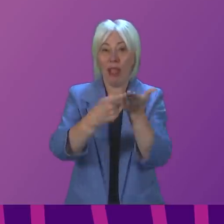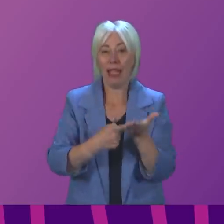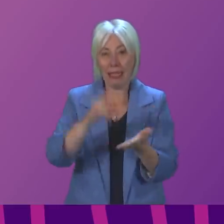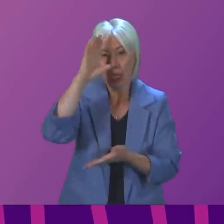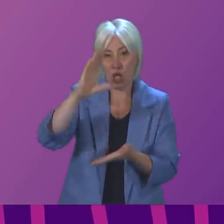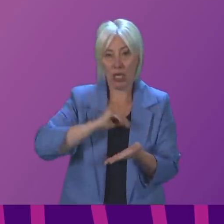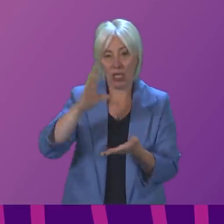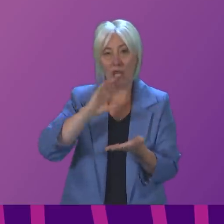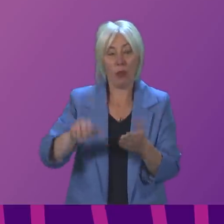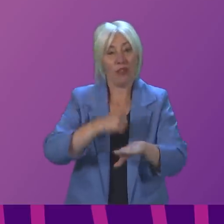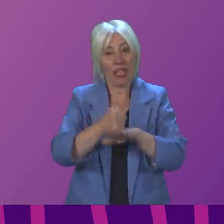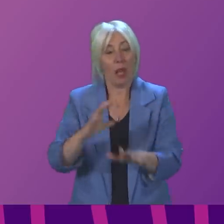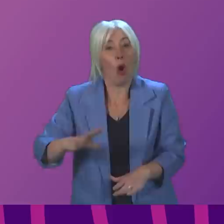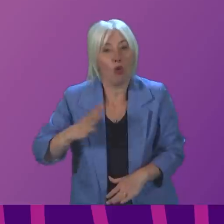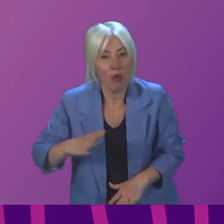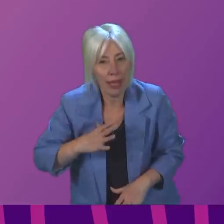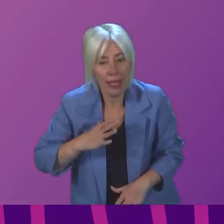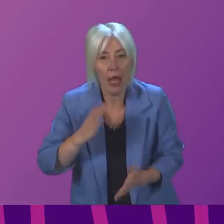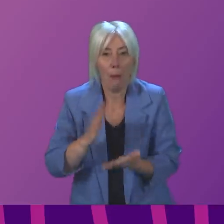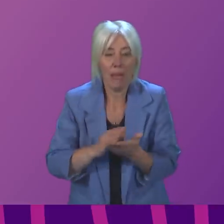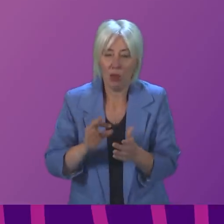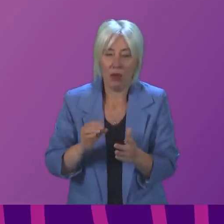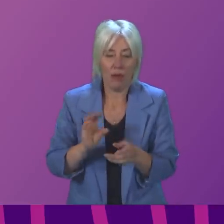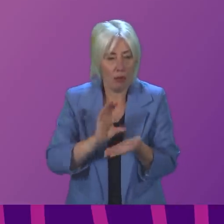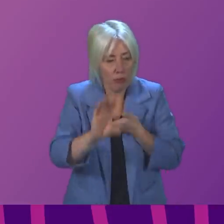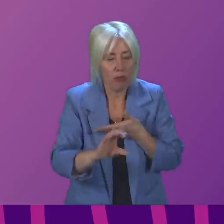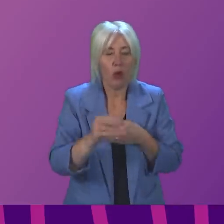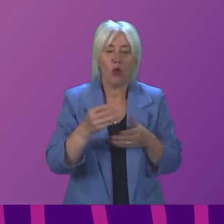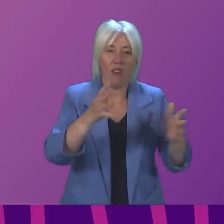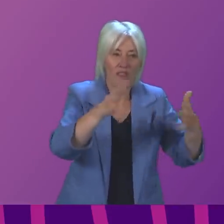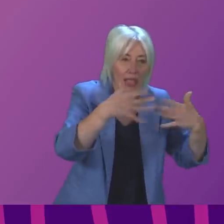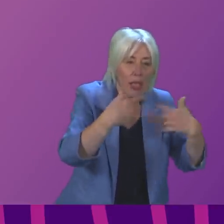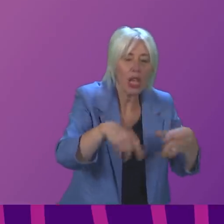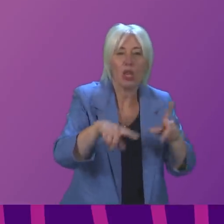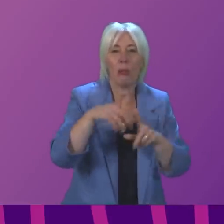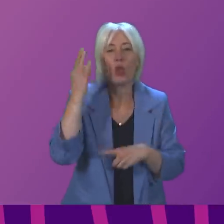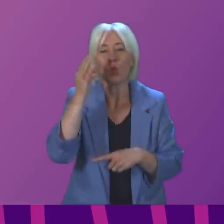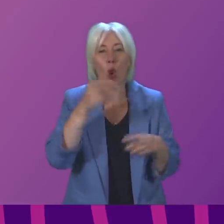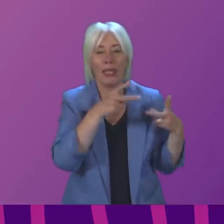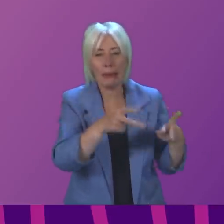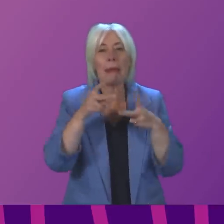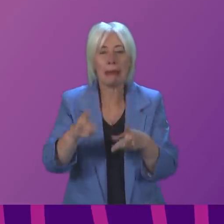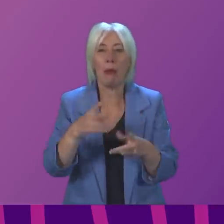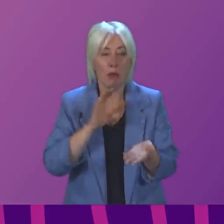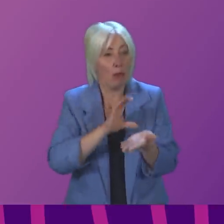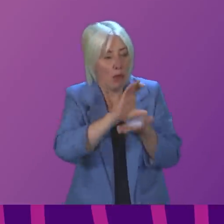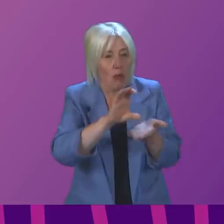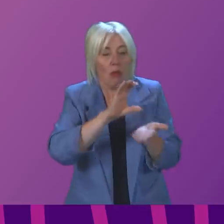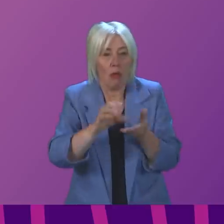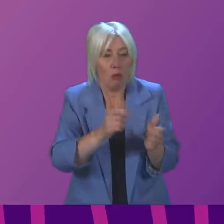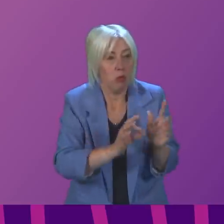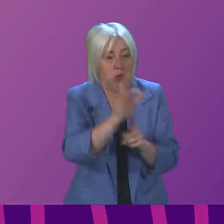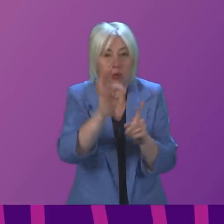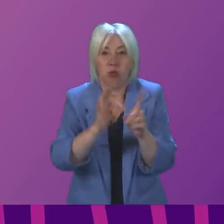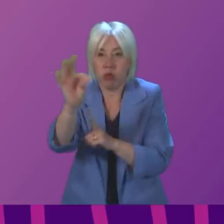been implemented to real investments in the water system and the ventilation system at the hospital. And I come back to this point because it will lead me into